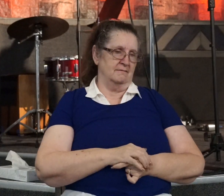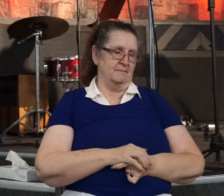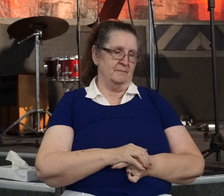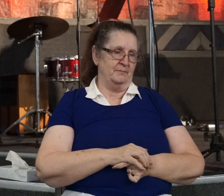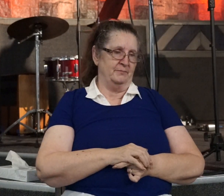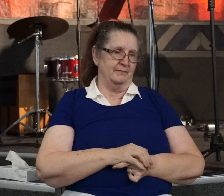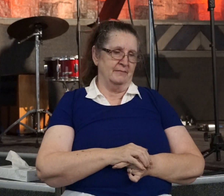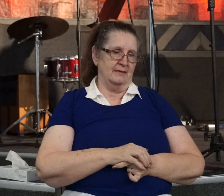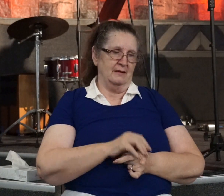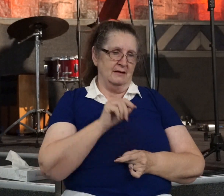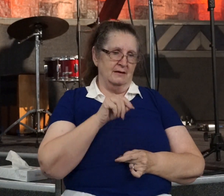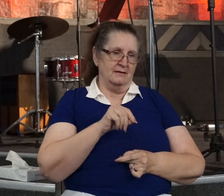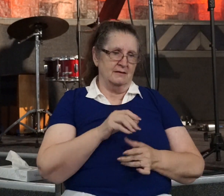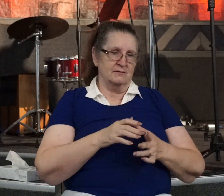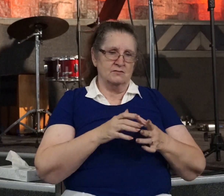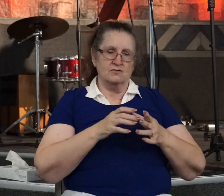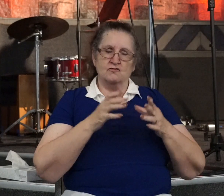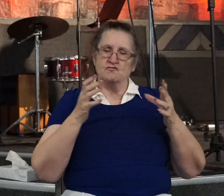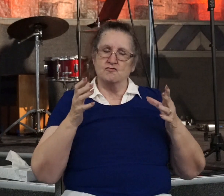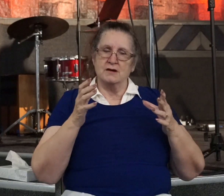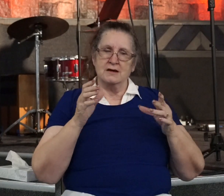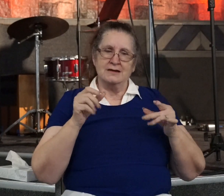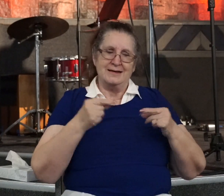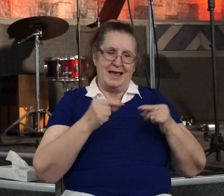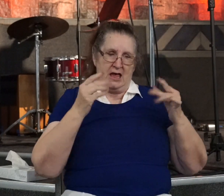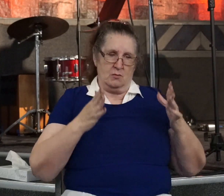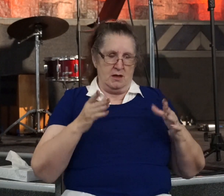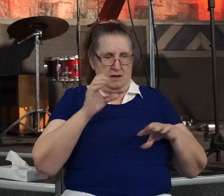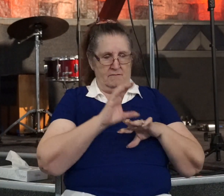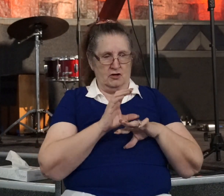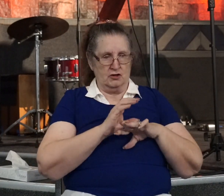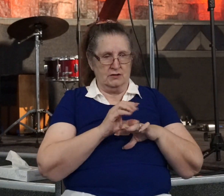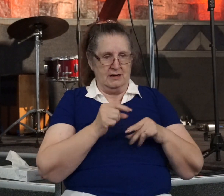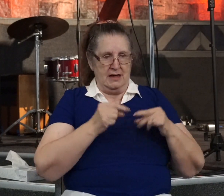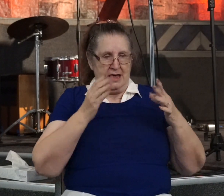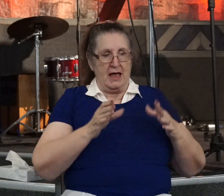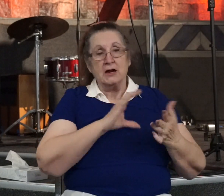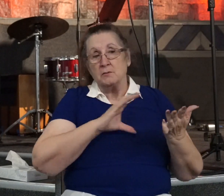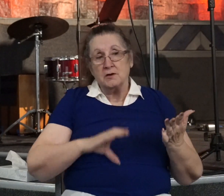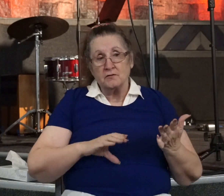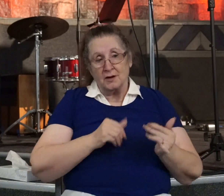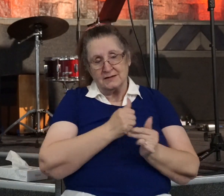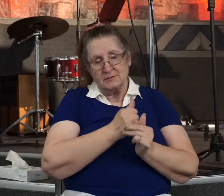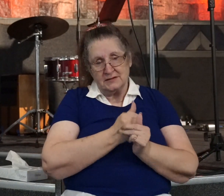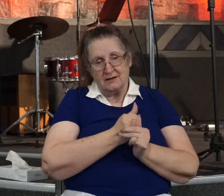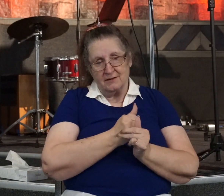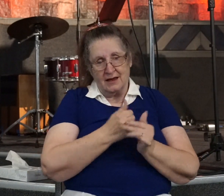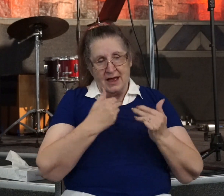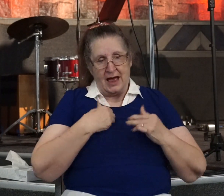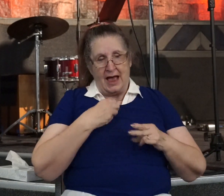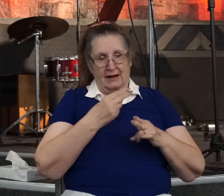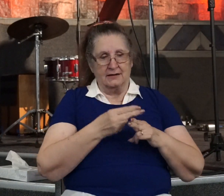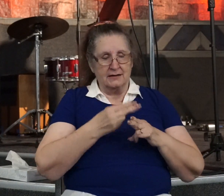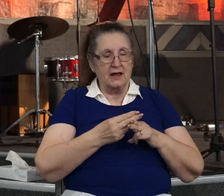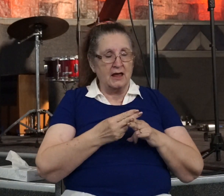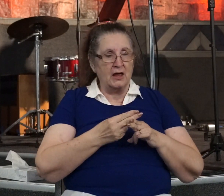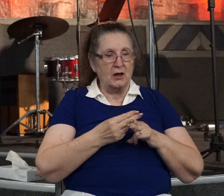This great enemy of the church, this enemy of Christ, who had a reputation that struck